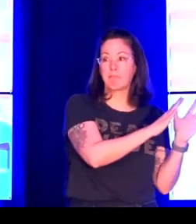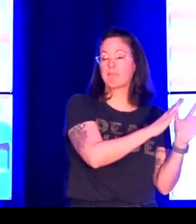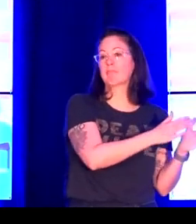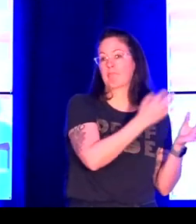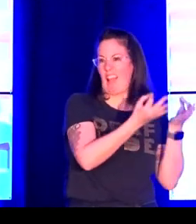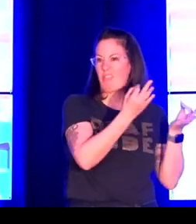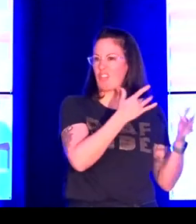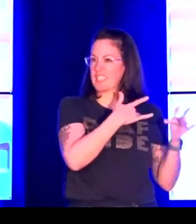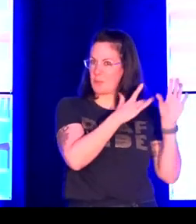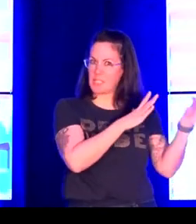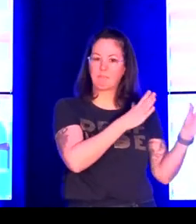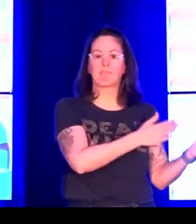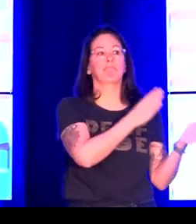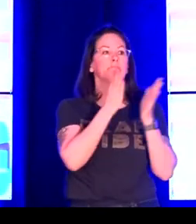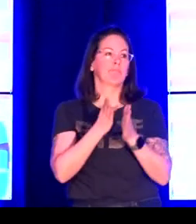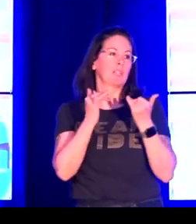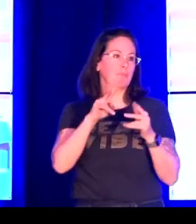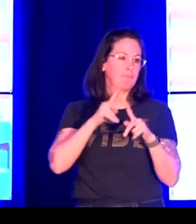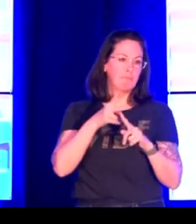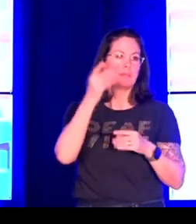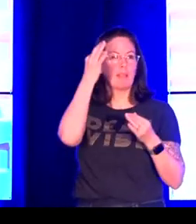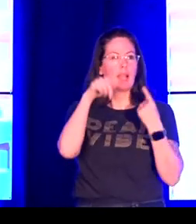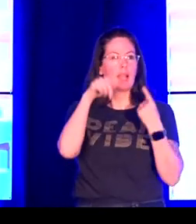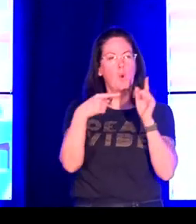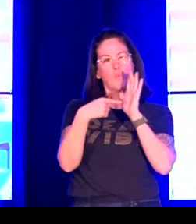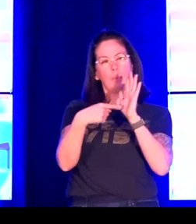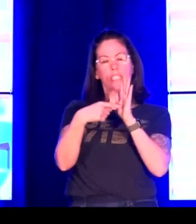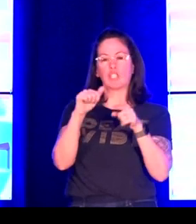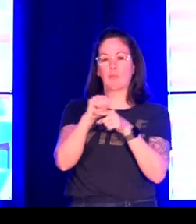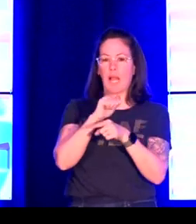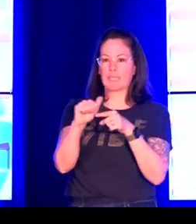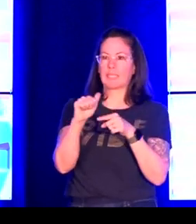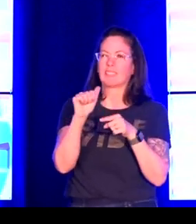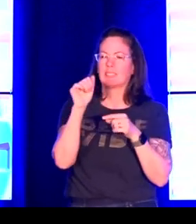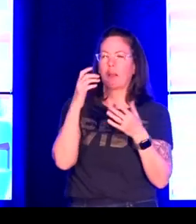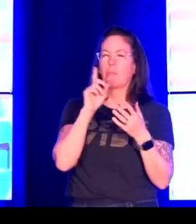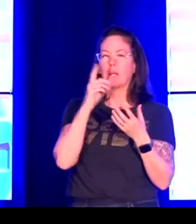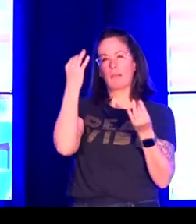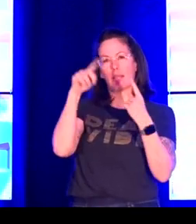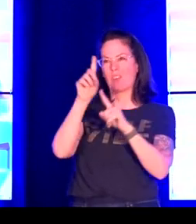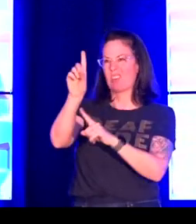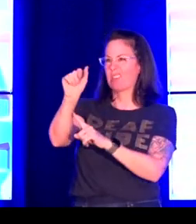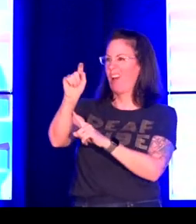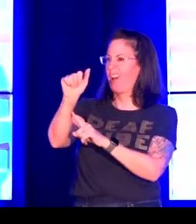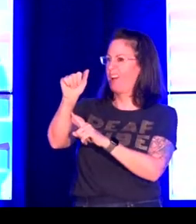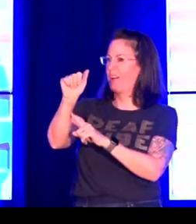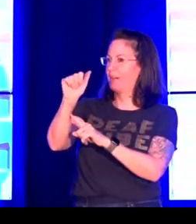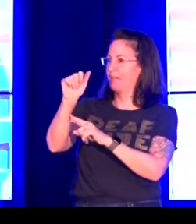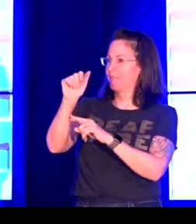so that was the first tool ethical considerations the second has to do with representational practices